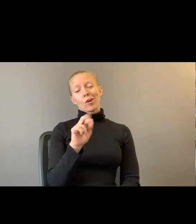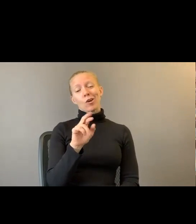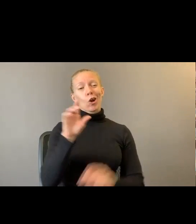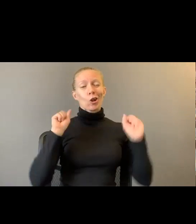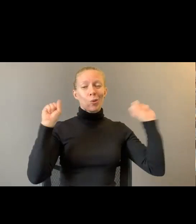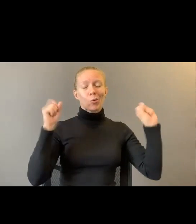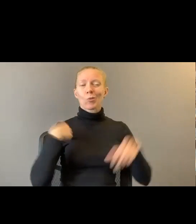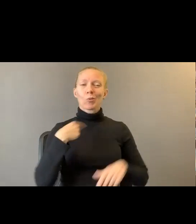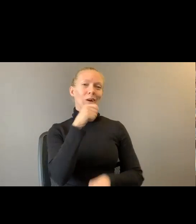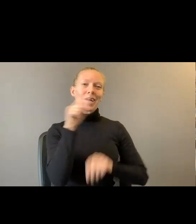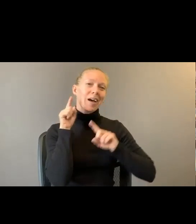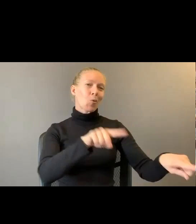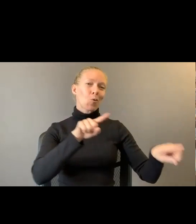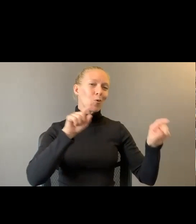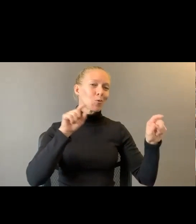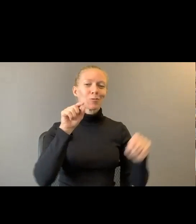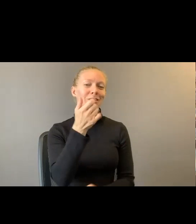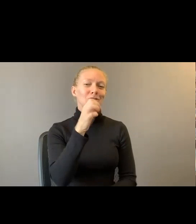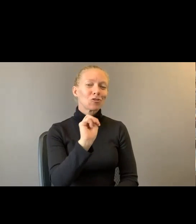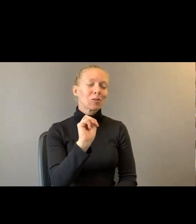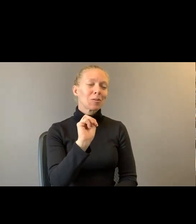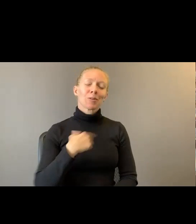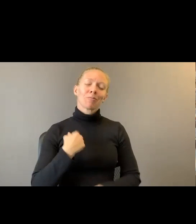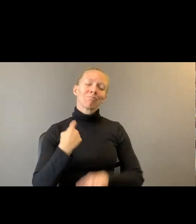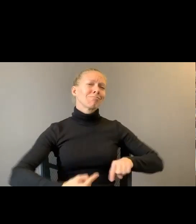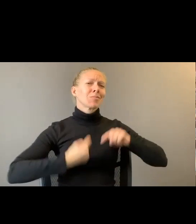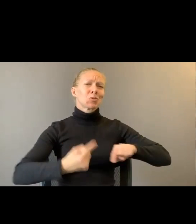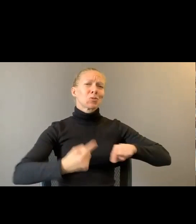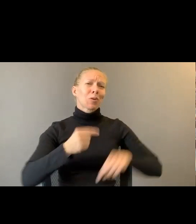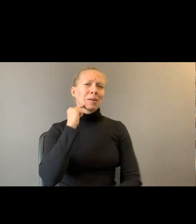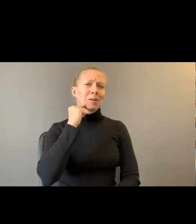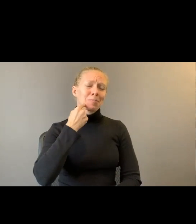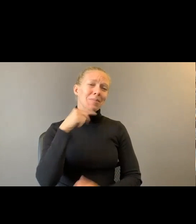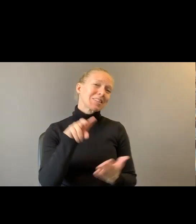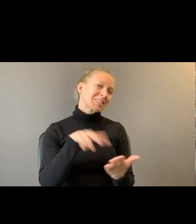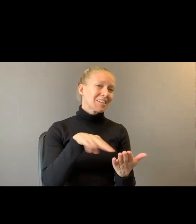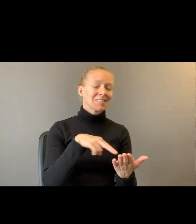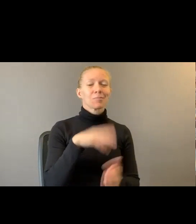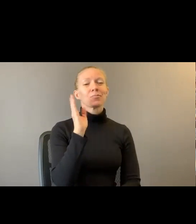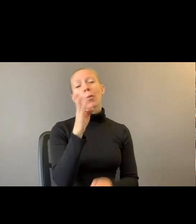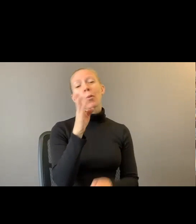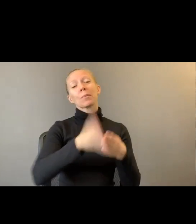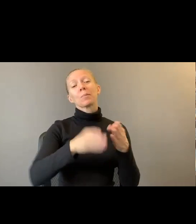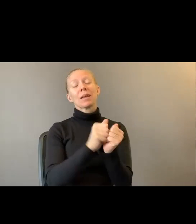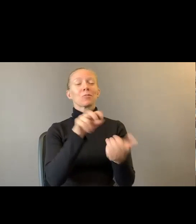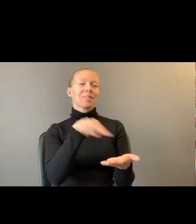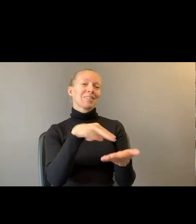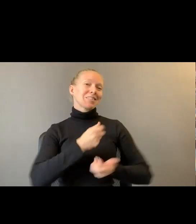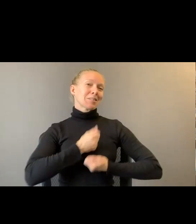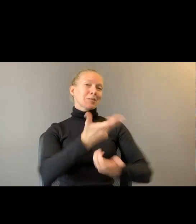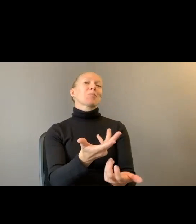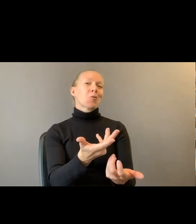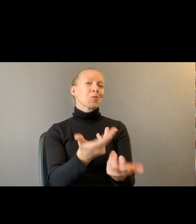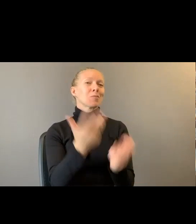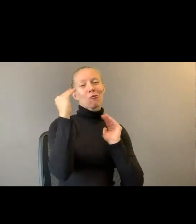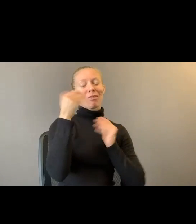So your girl is struggling. But I'm going to end us with a little dance poem. Hopefully we have our little internal dance parties